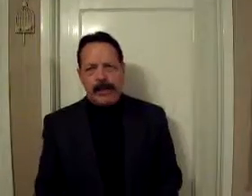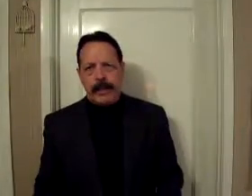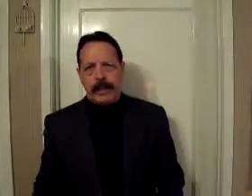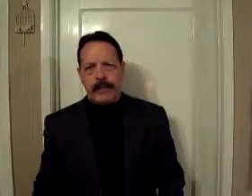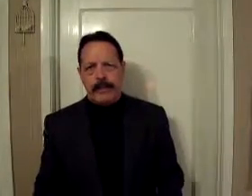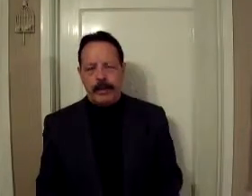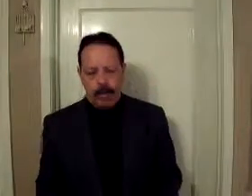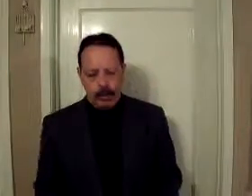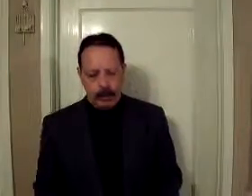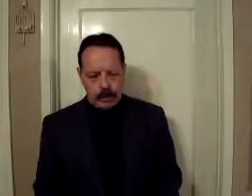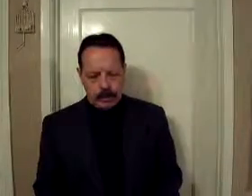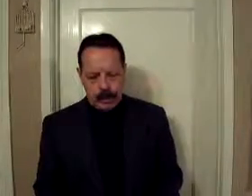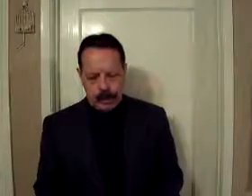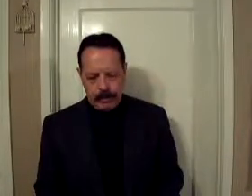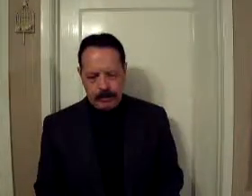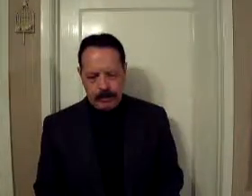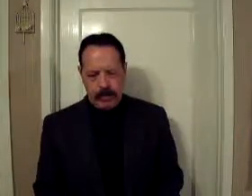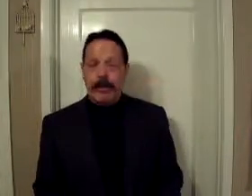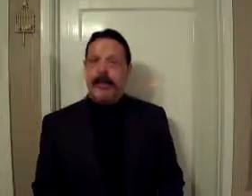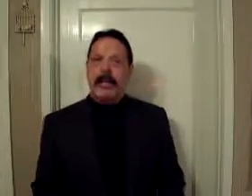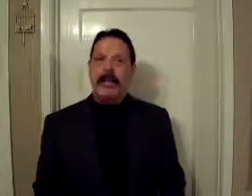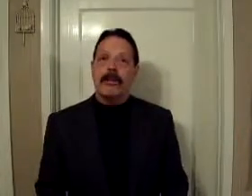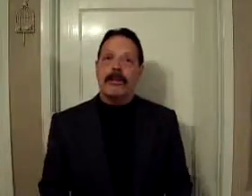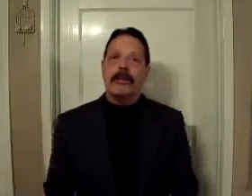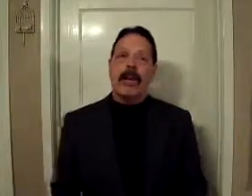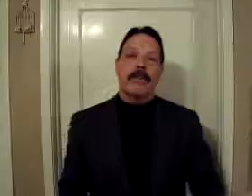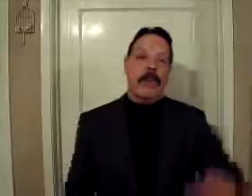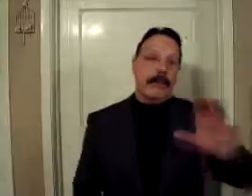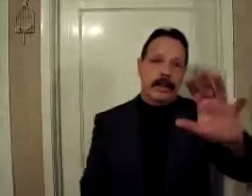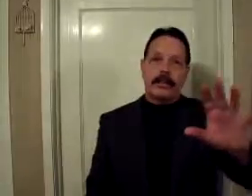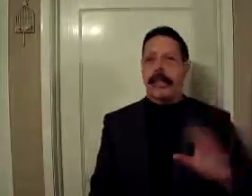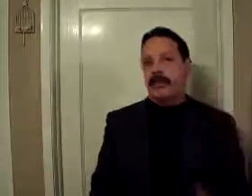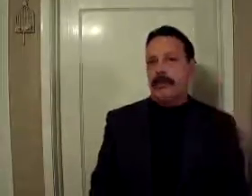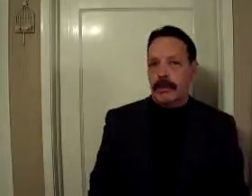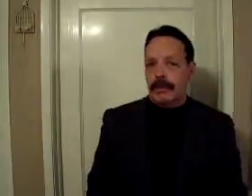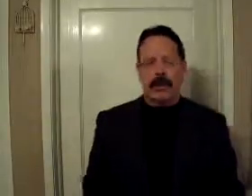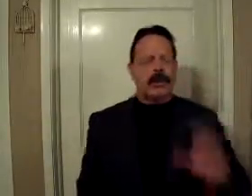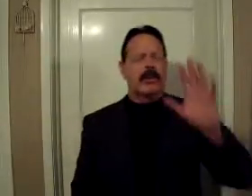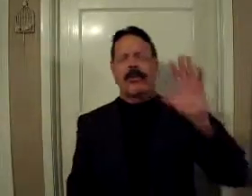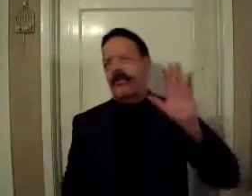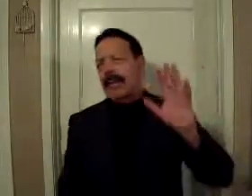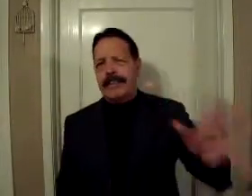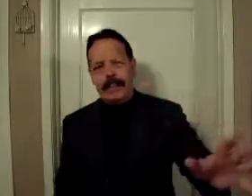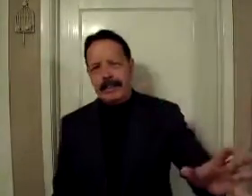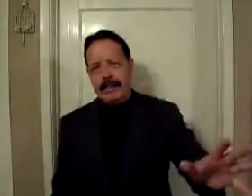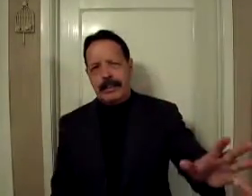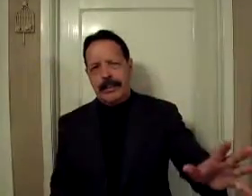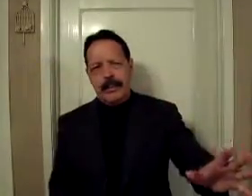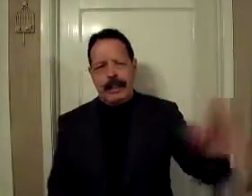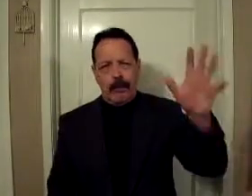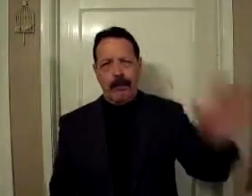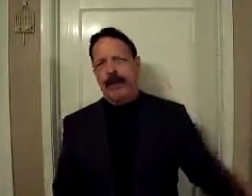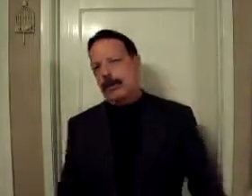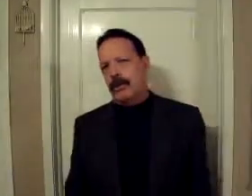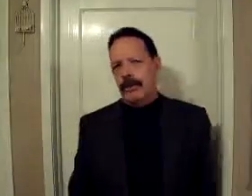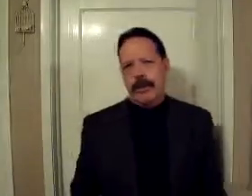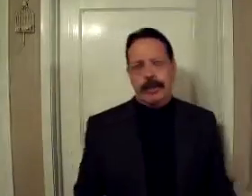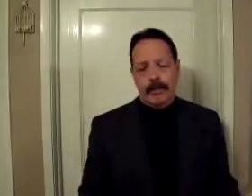did it to their own destruction. But then he closes off, and these next two verses are so fantastic. And I want to close with them